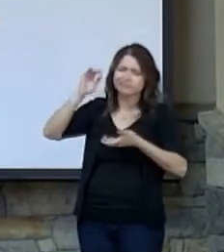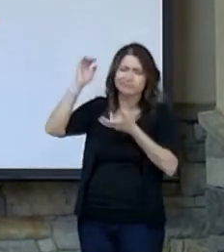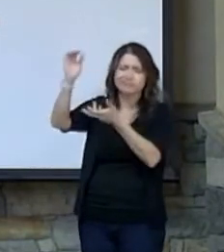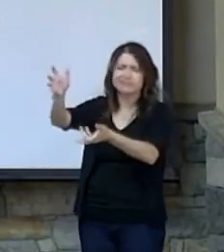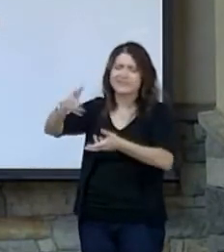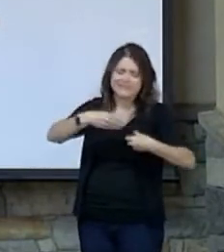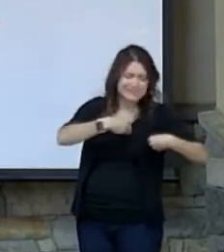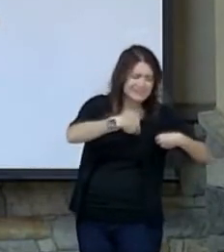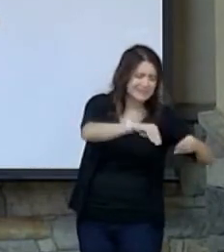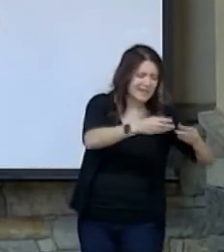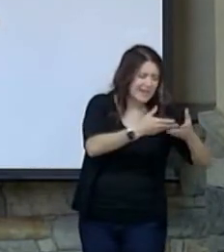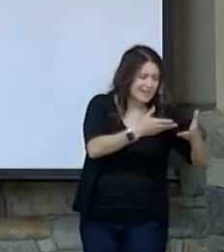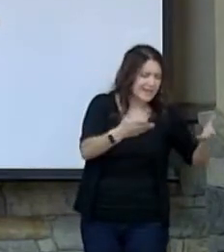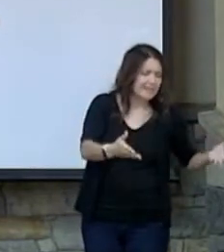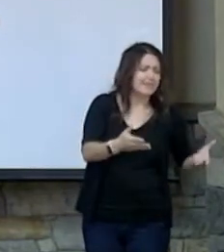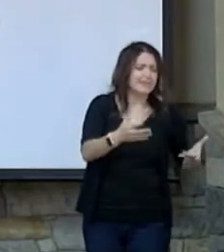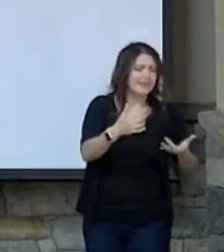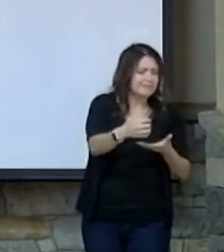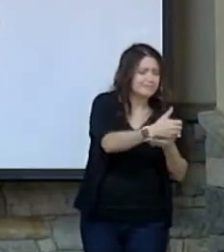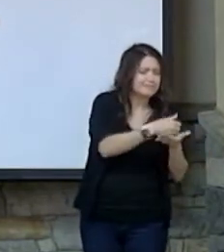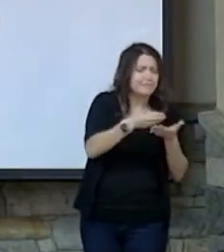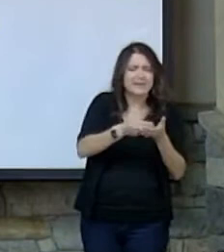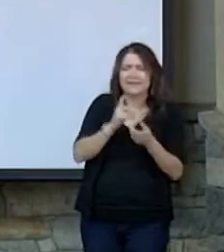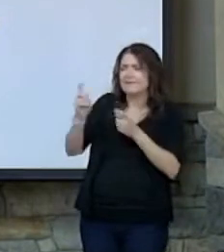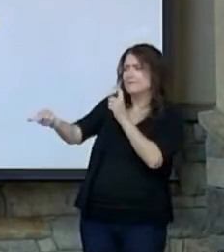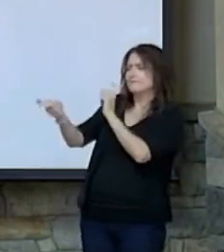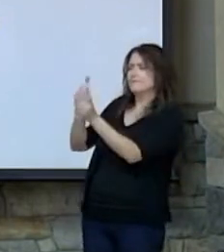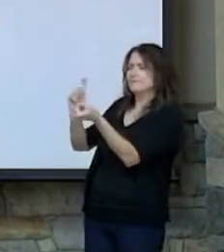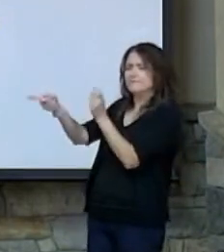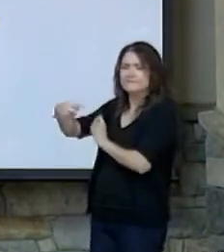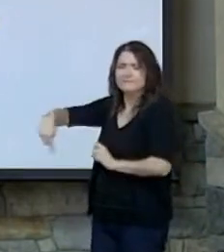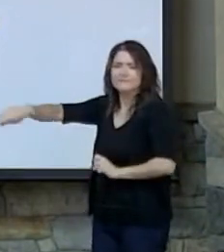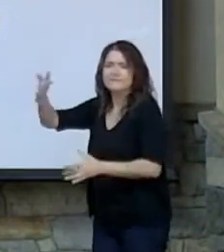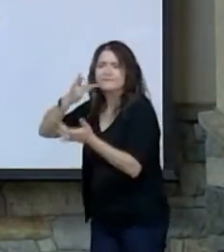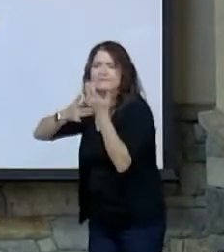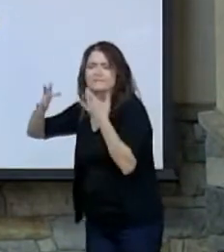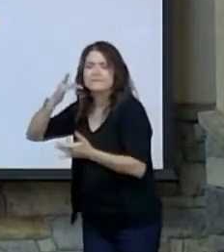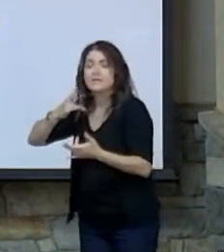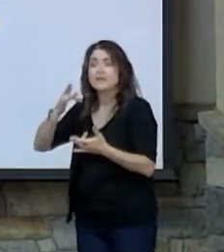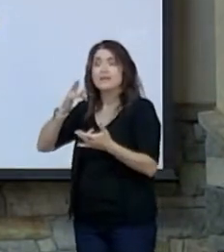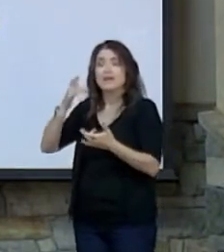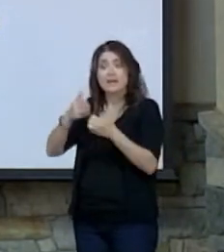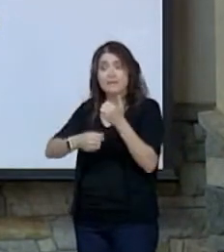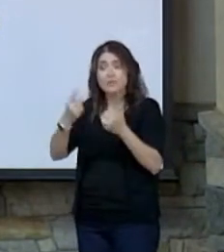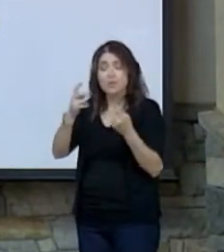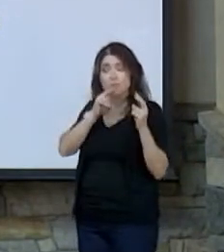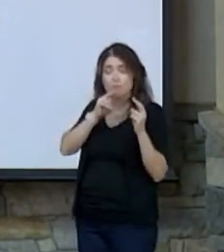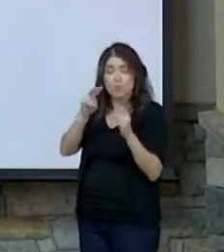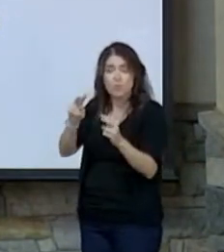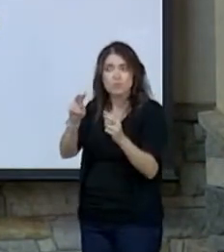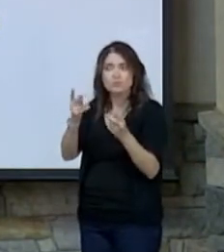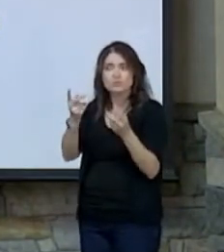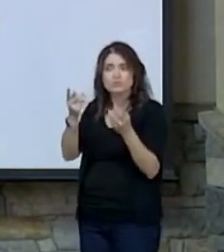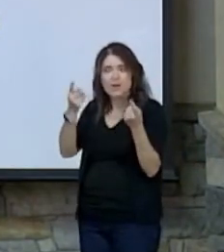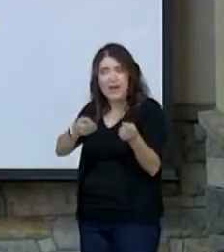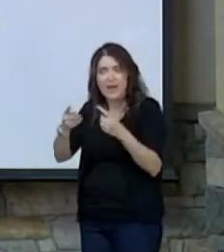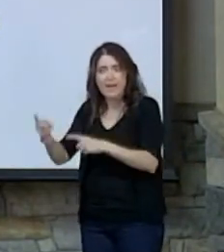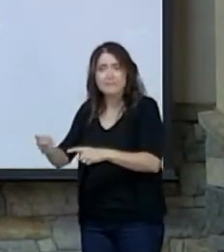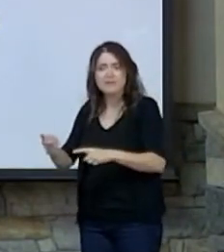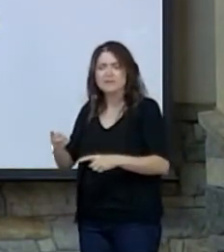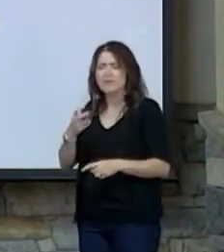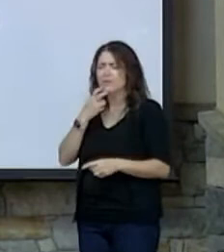possessions. They were giving to those in need. And as everybody watched what was happening with this group of people, they were